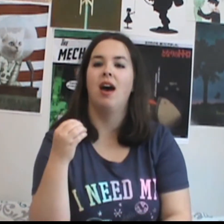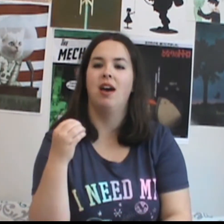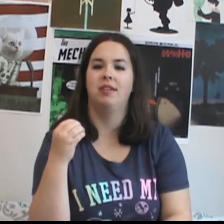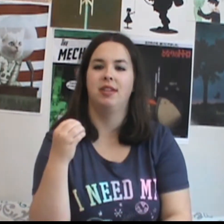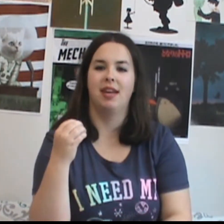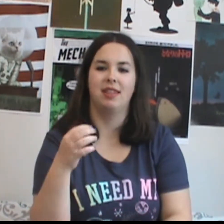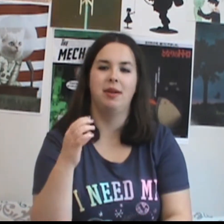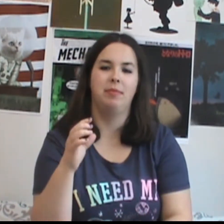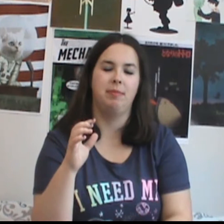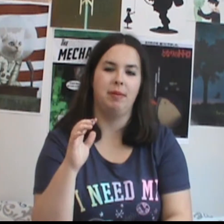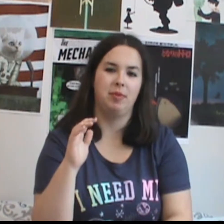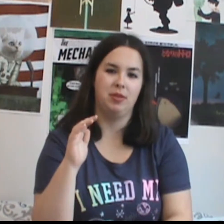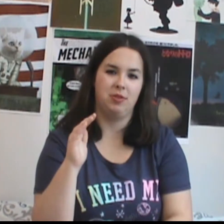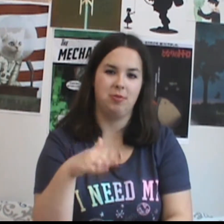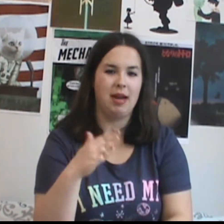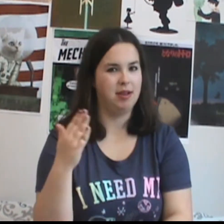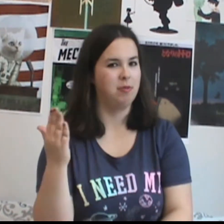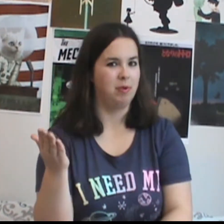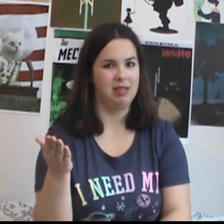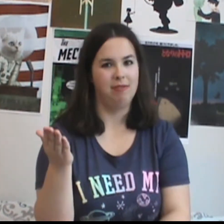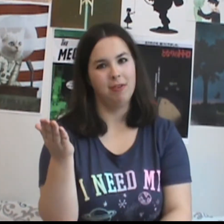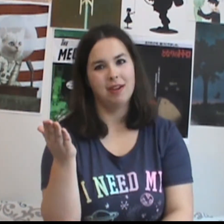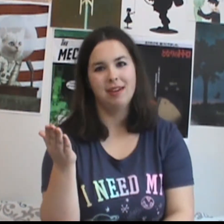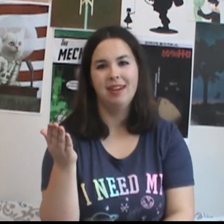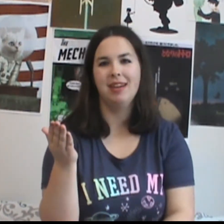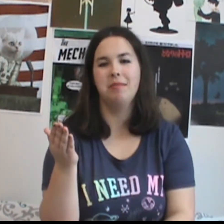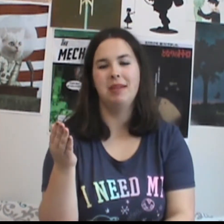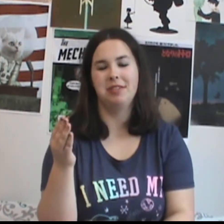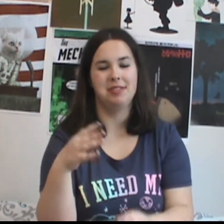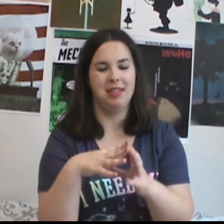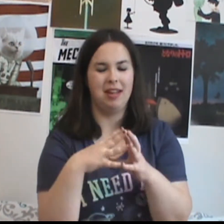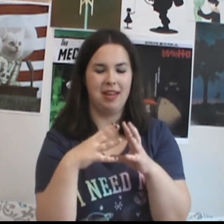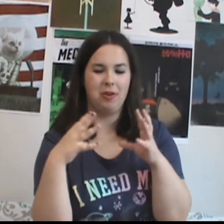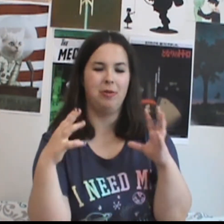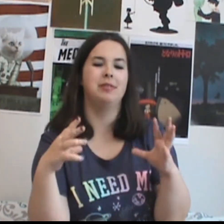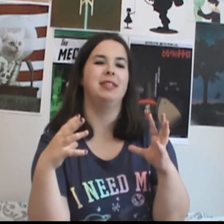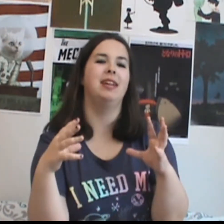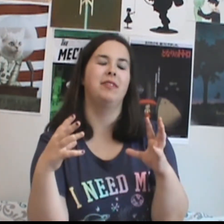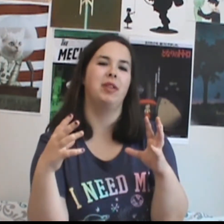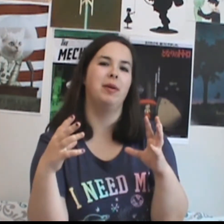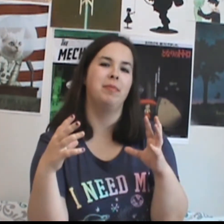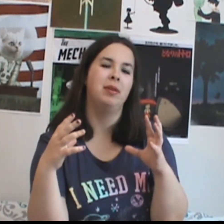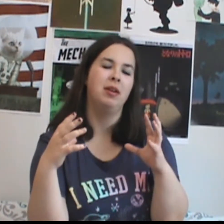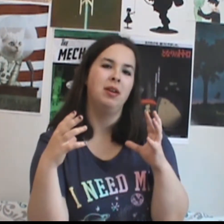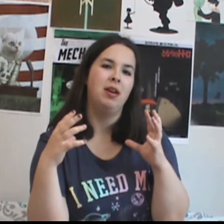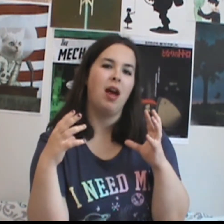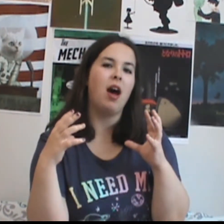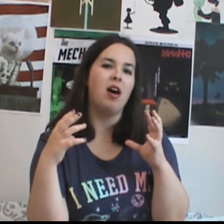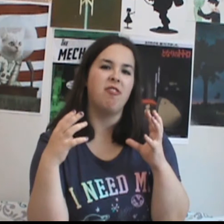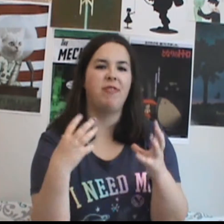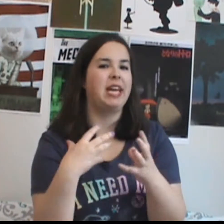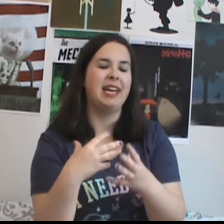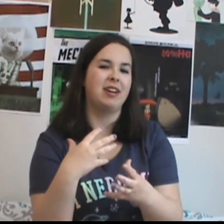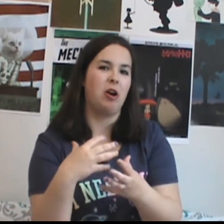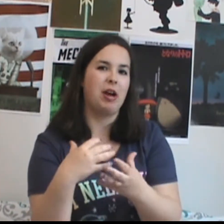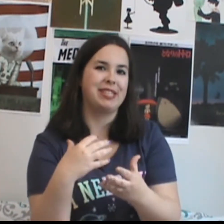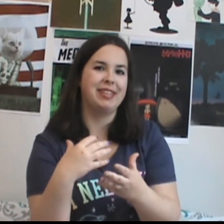to get them to be able to track down Willa for him and just that whole scene of them faking a car accident